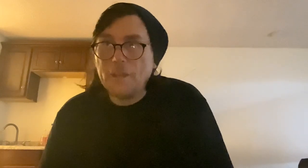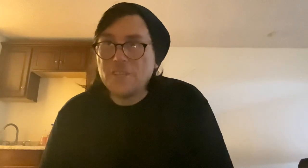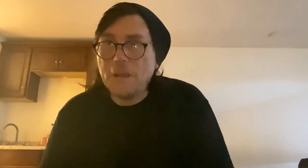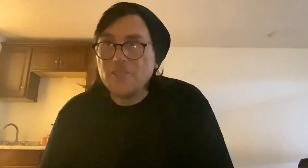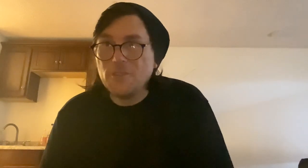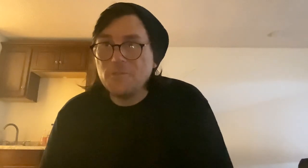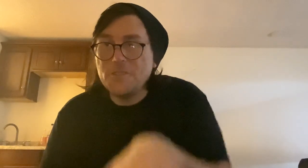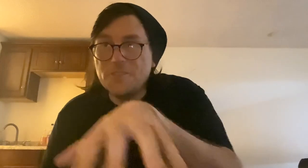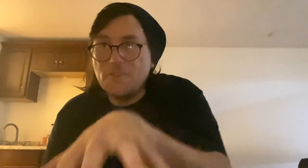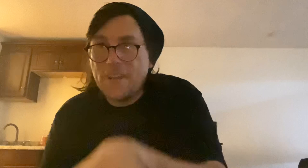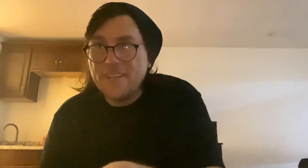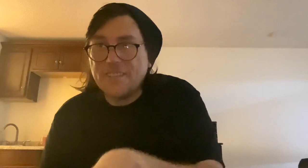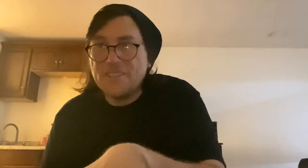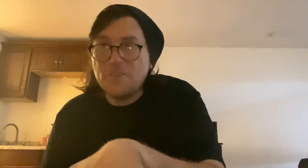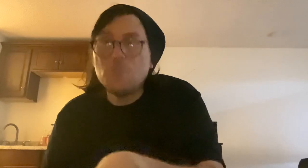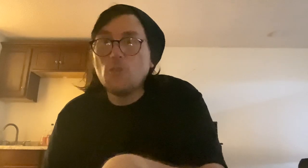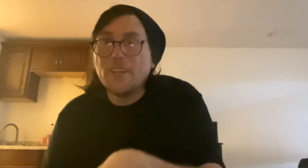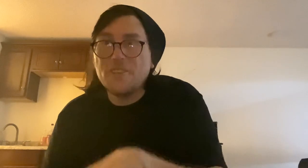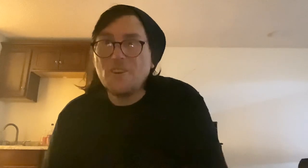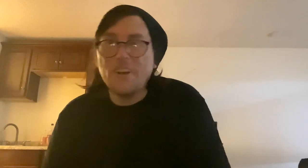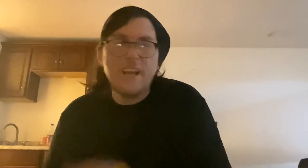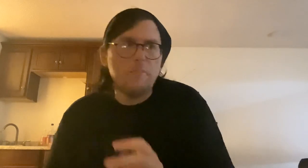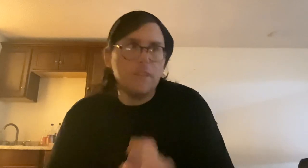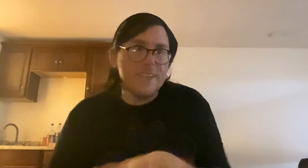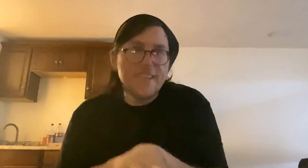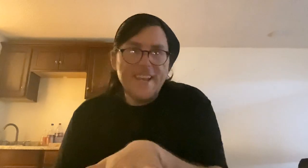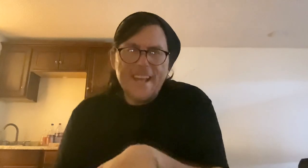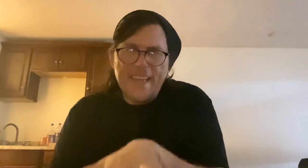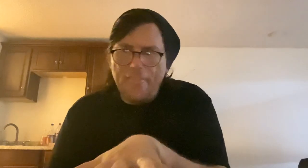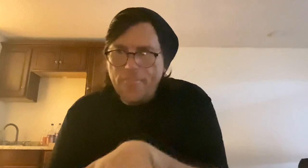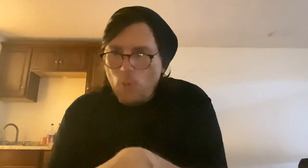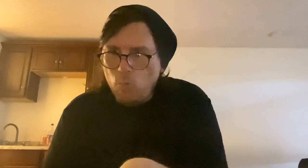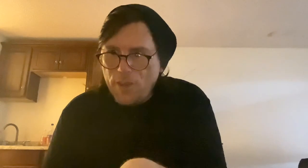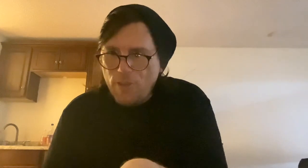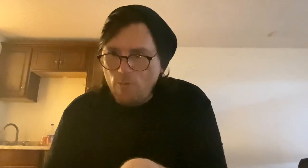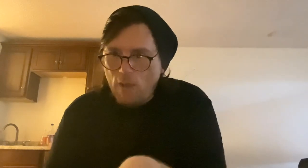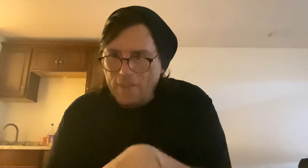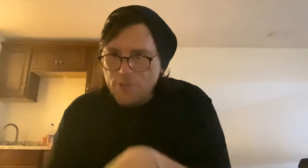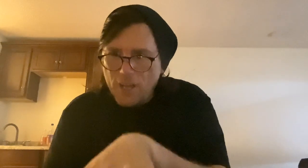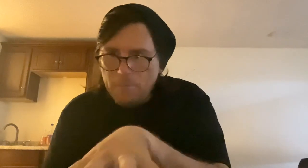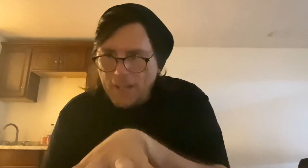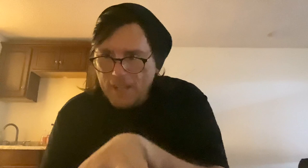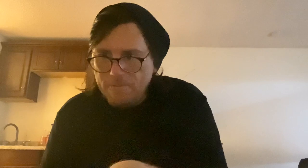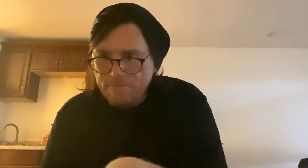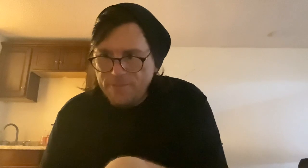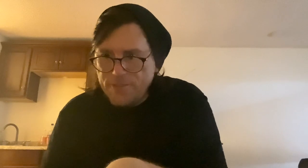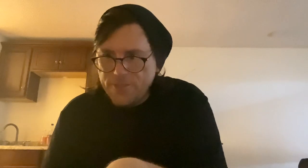expect you to do is continue working as hard. And plus, when you have a job of doing